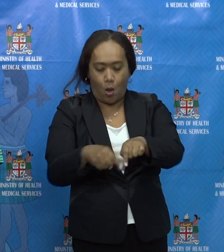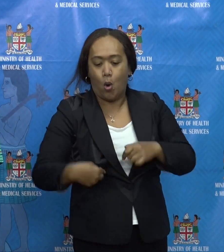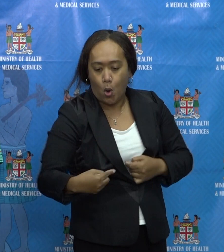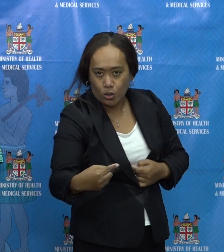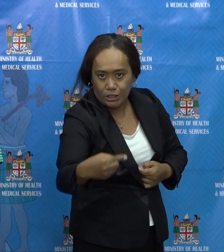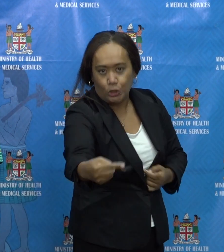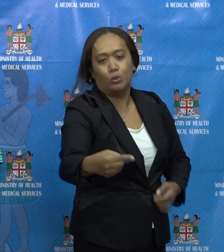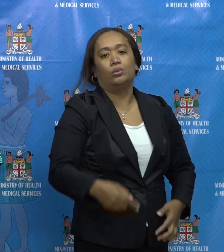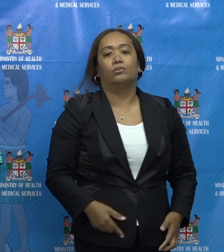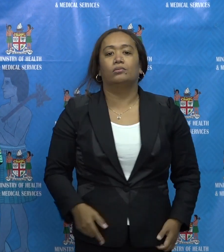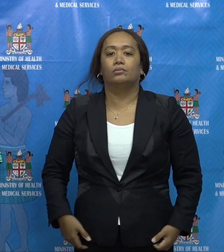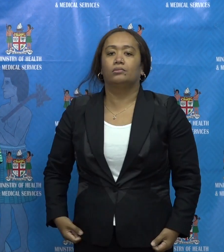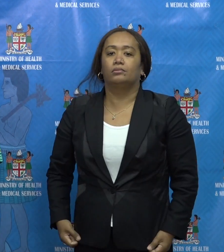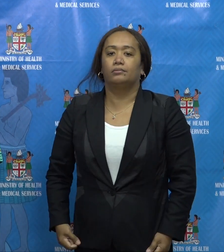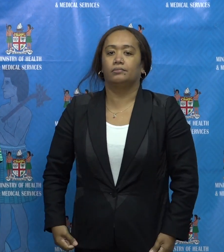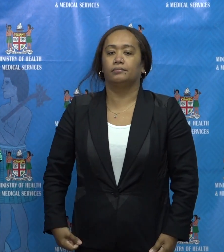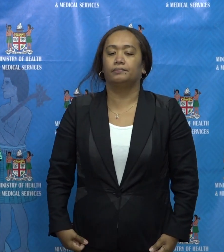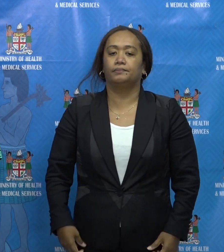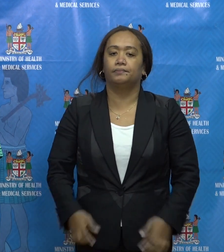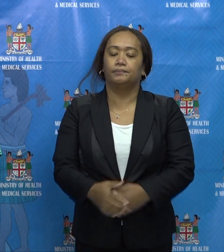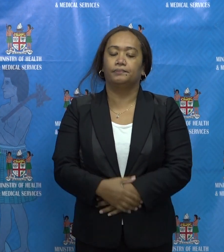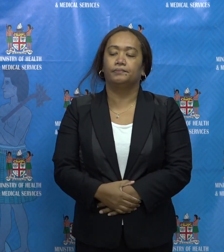that we are committed to, uh, to complete it.